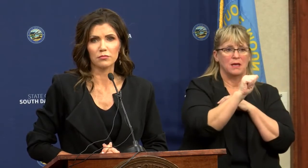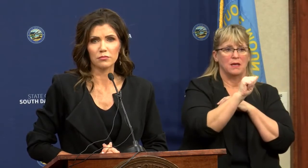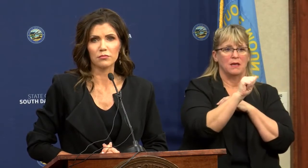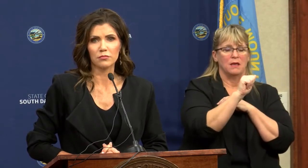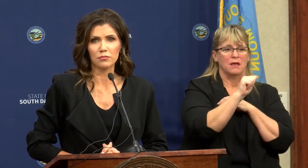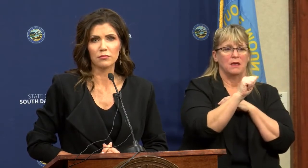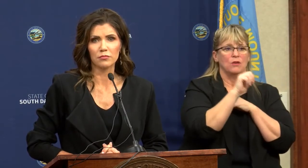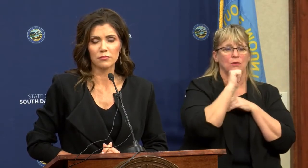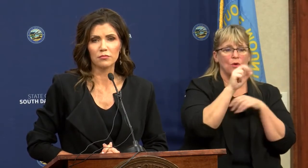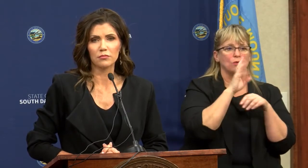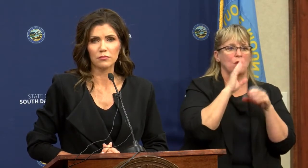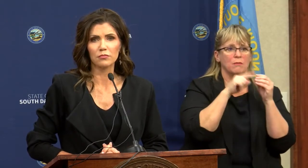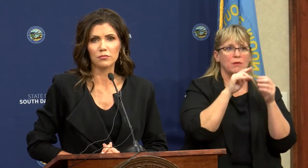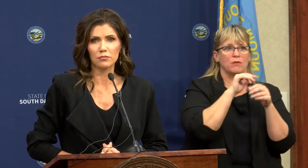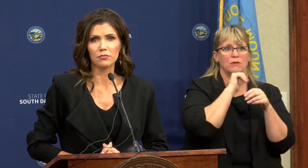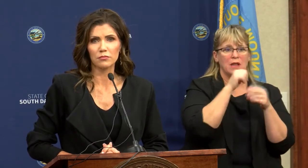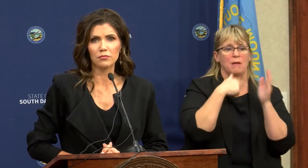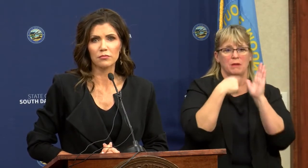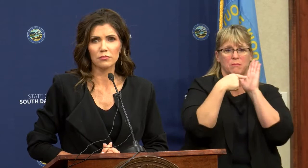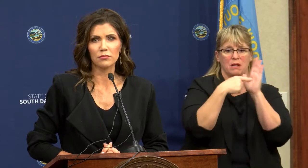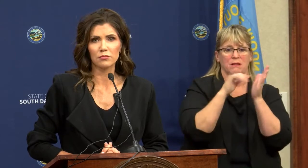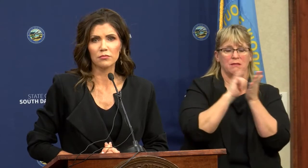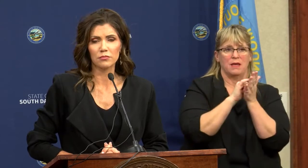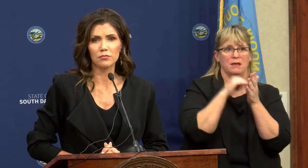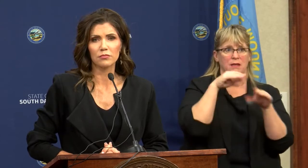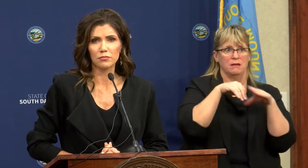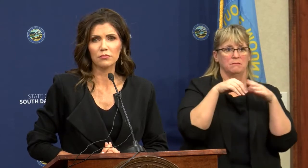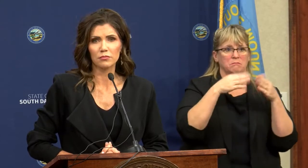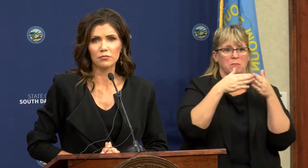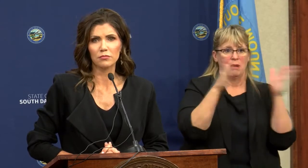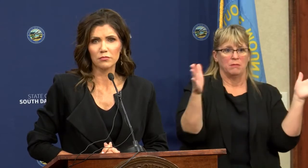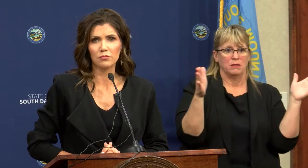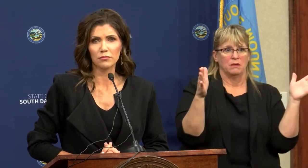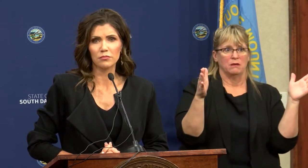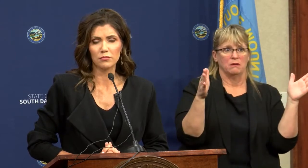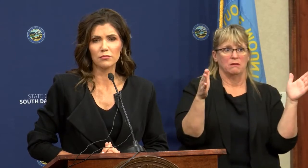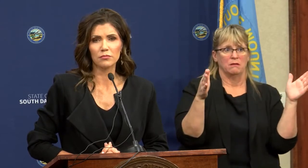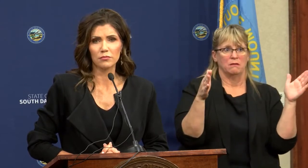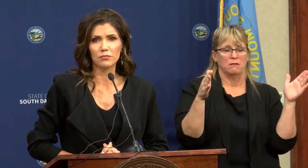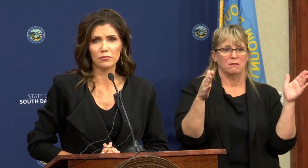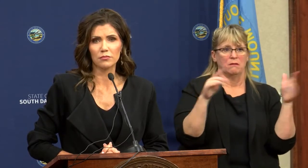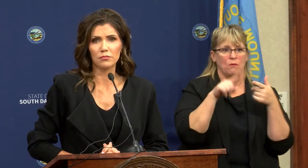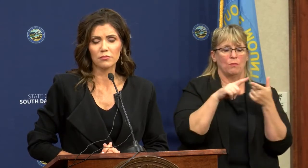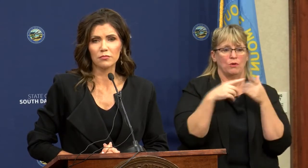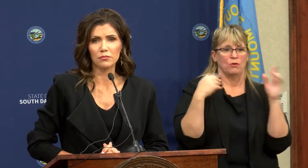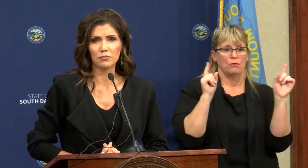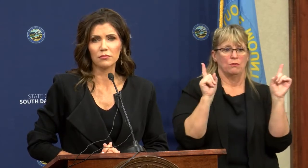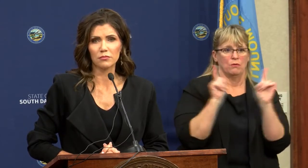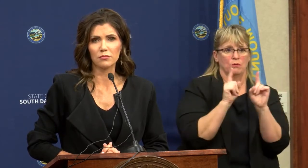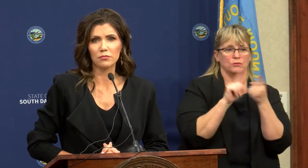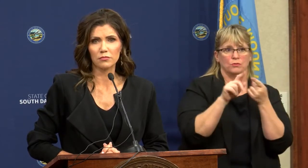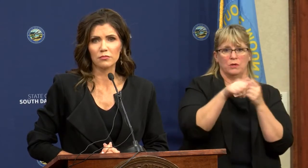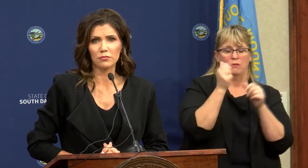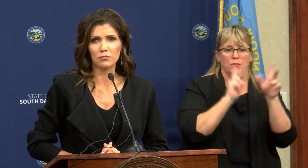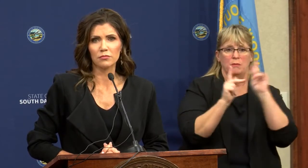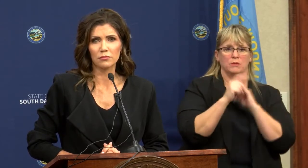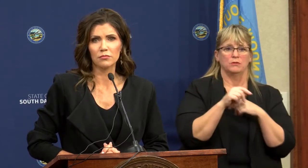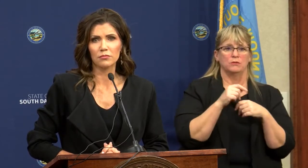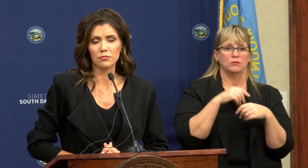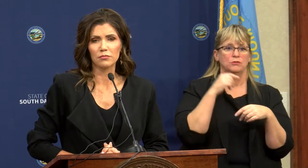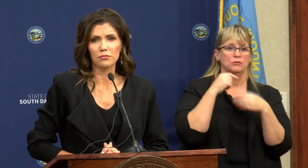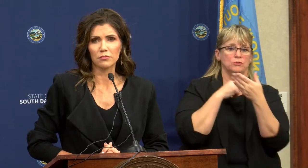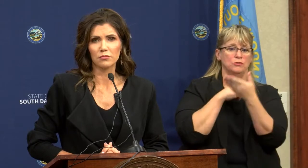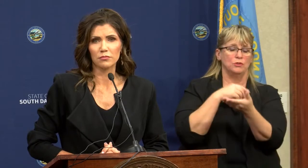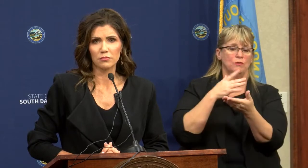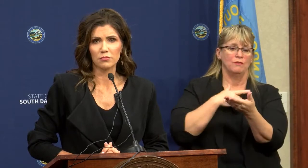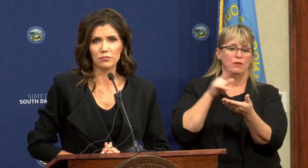and you haven't been modeling that in public at the Dakota Dome, places like that when you're close to other people. Do you think that you should